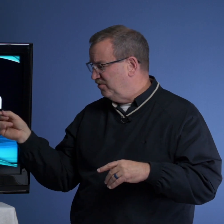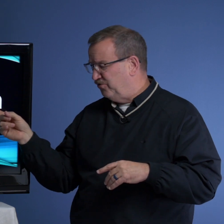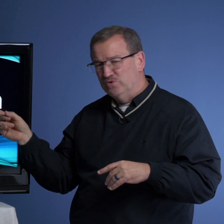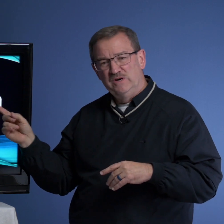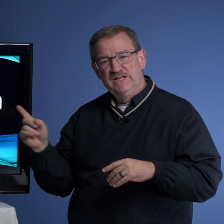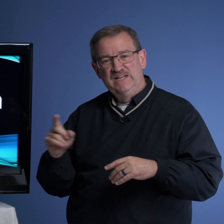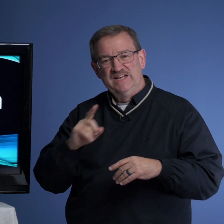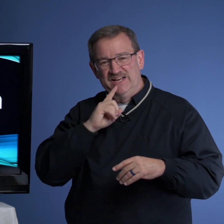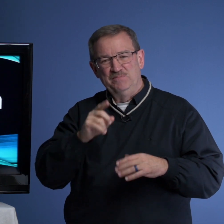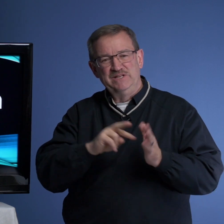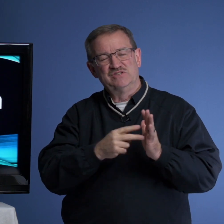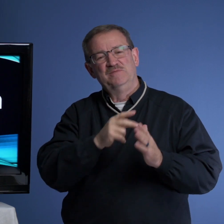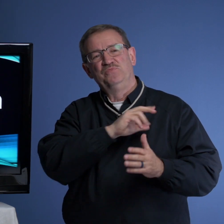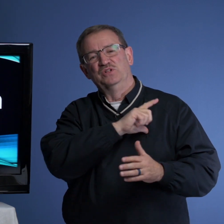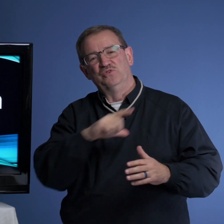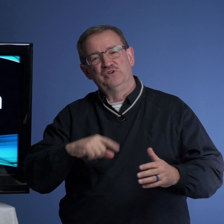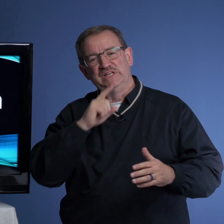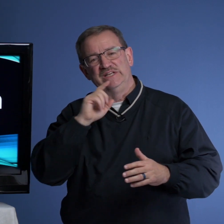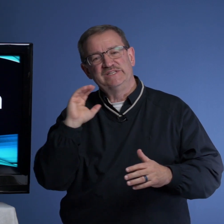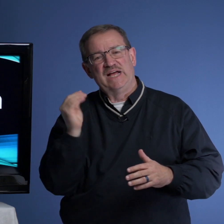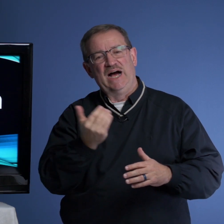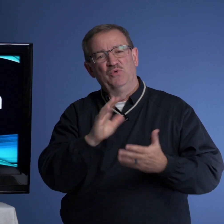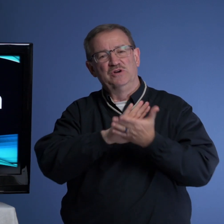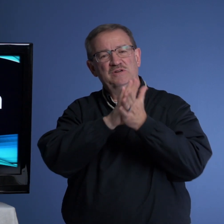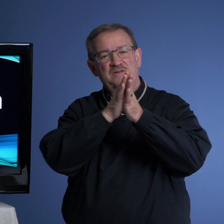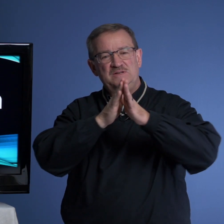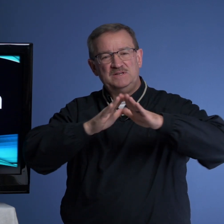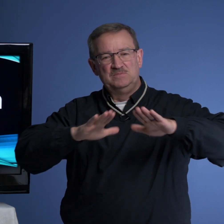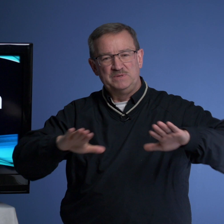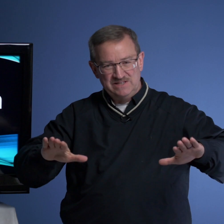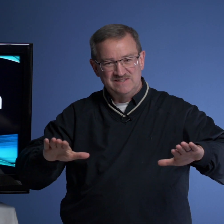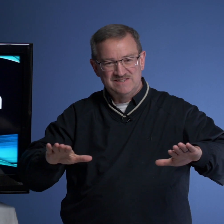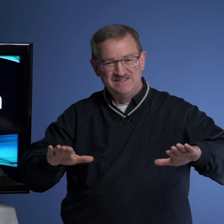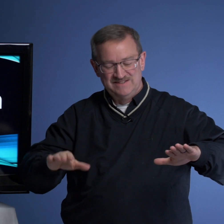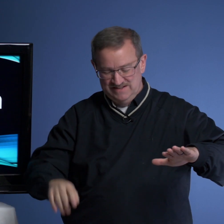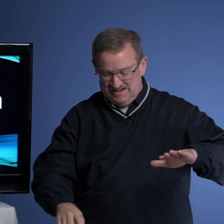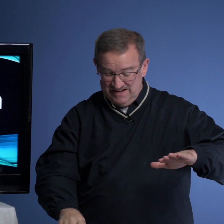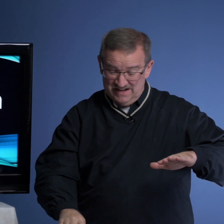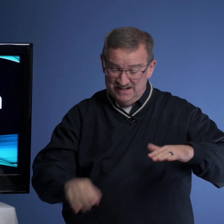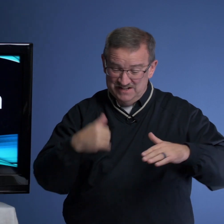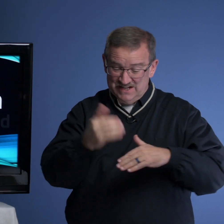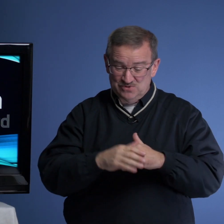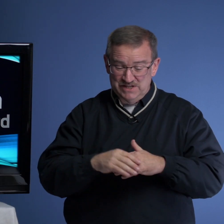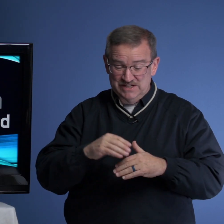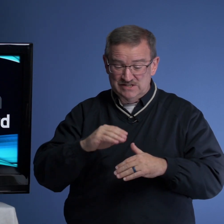before. And it means the Lord is our peace. The next one is